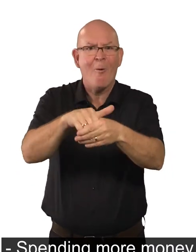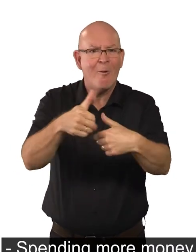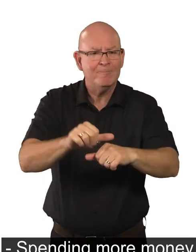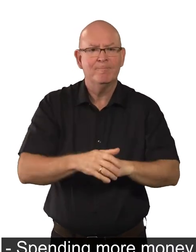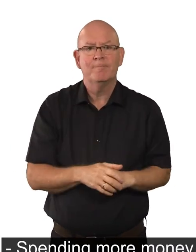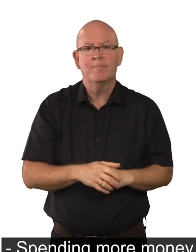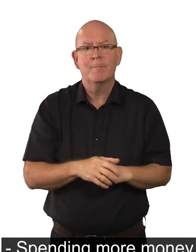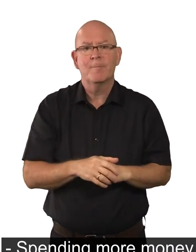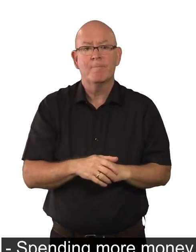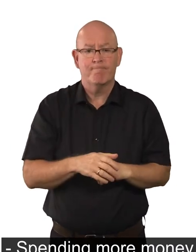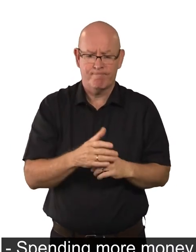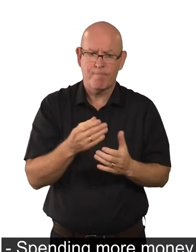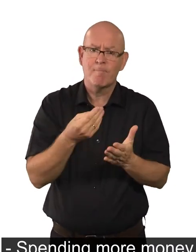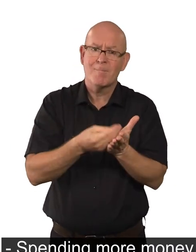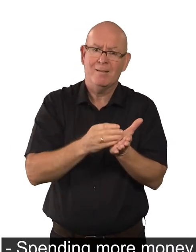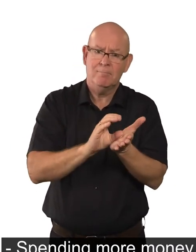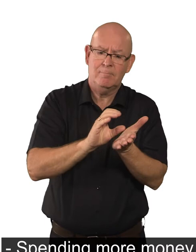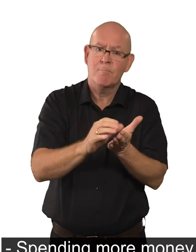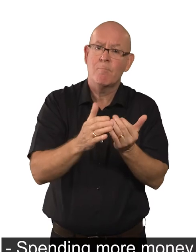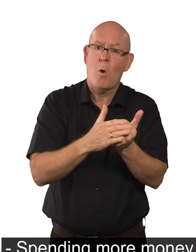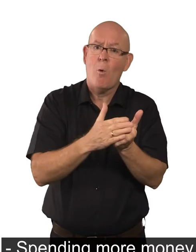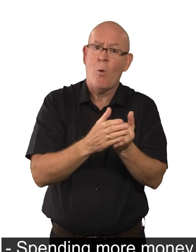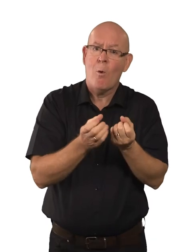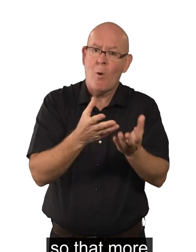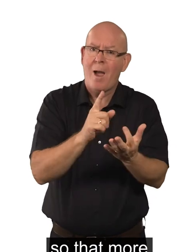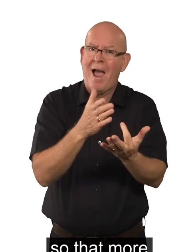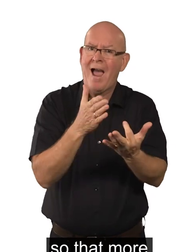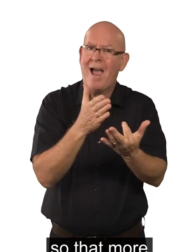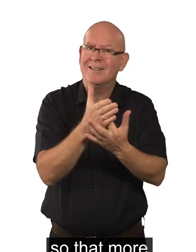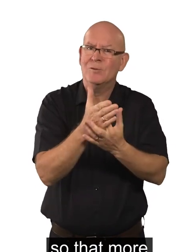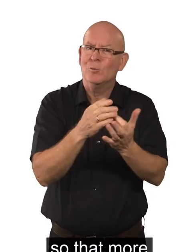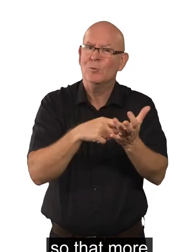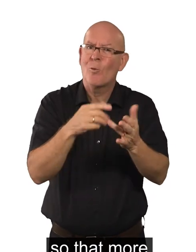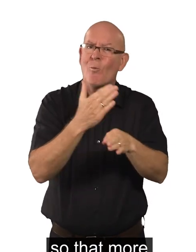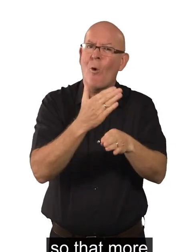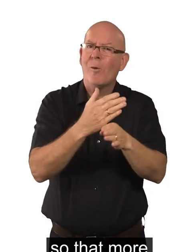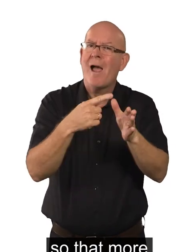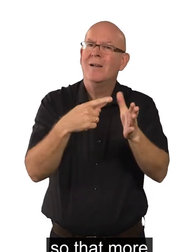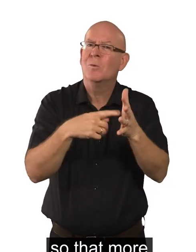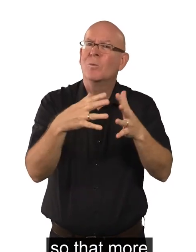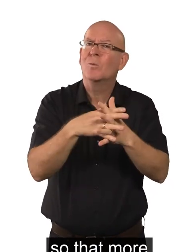Spending more money on the Access to Work programme, so that more disabled people can use it.